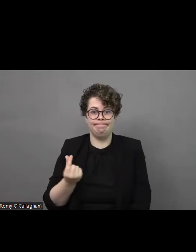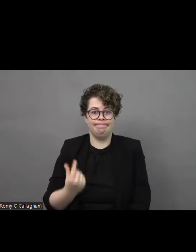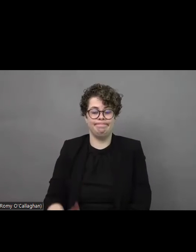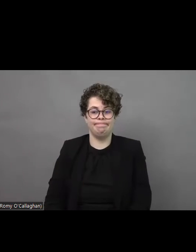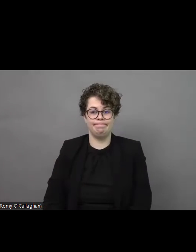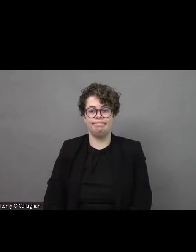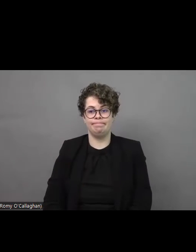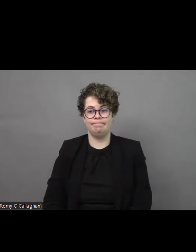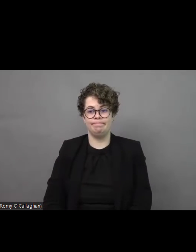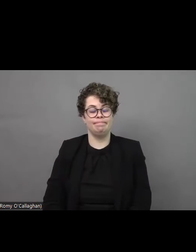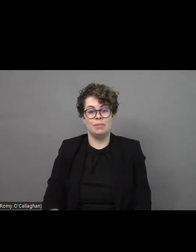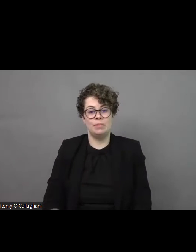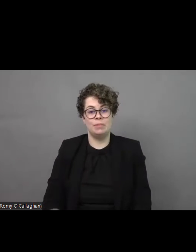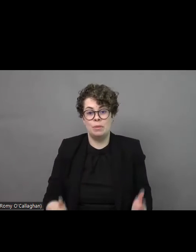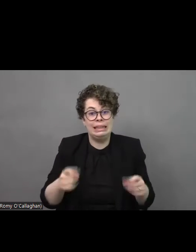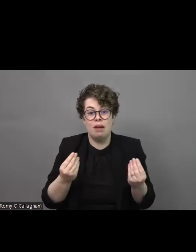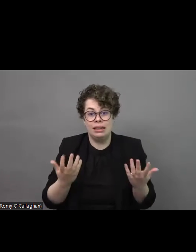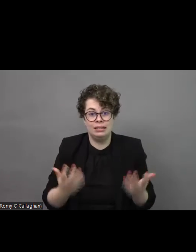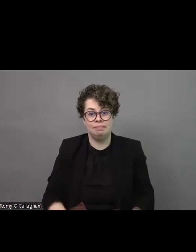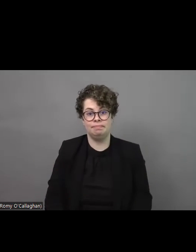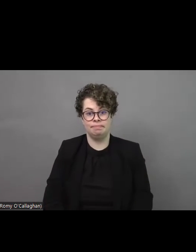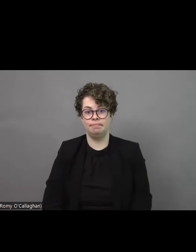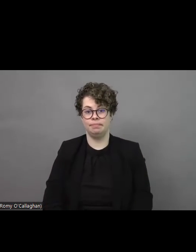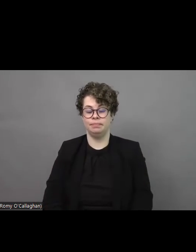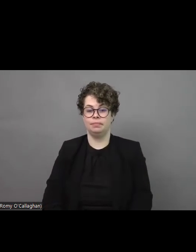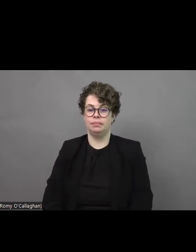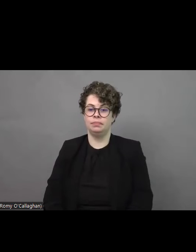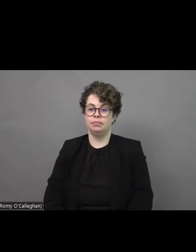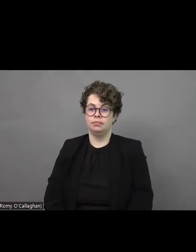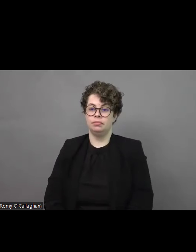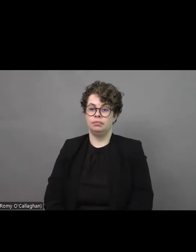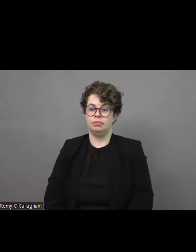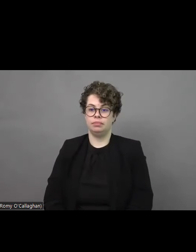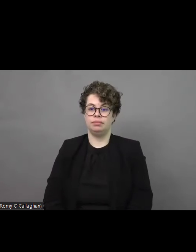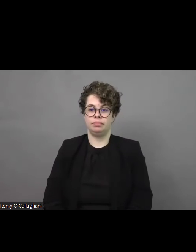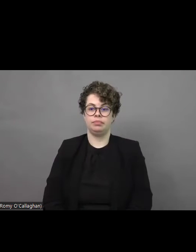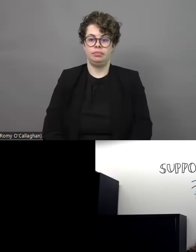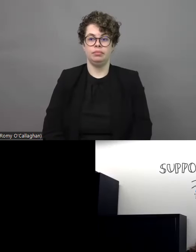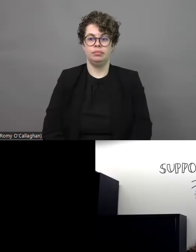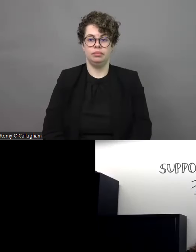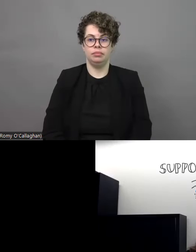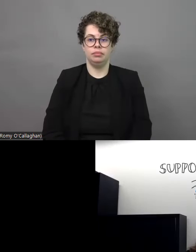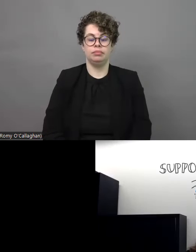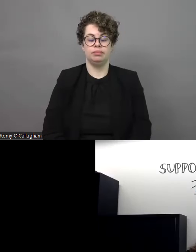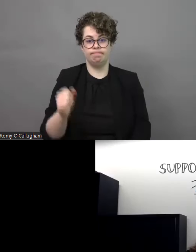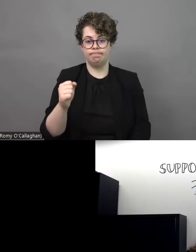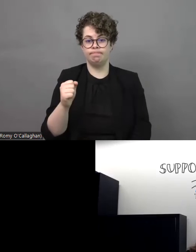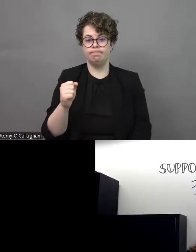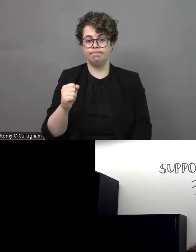we need to find funding for that yeah thank you